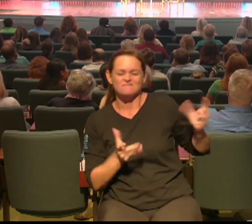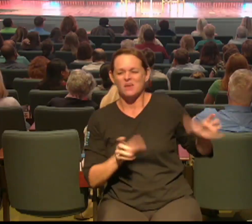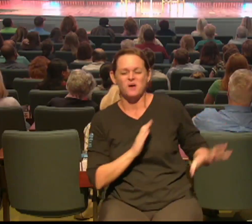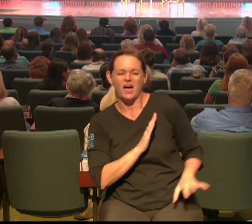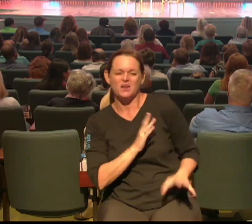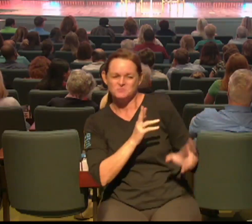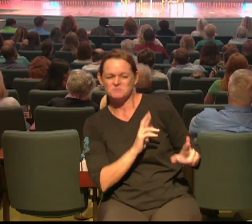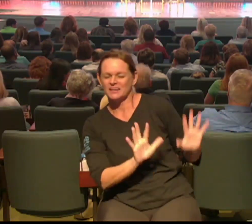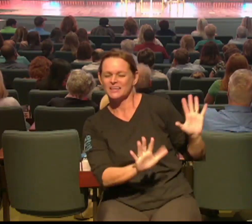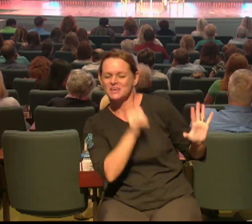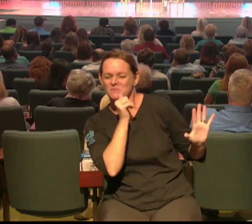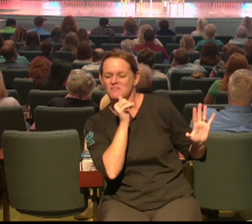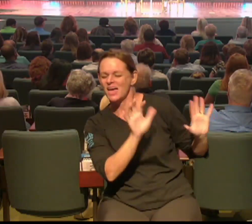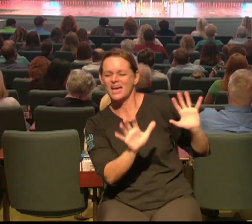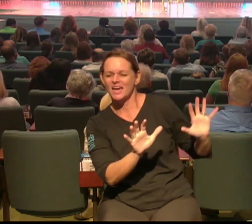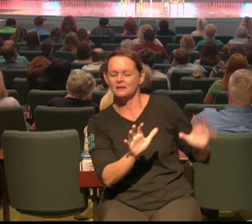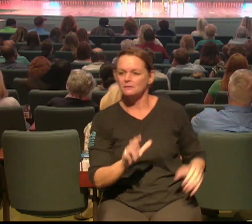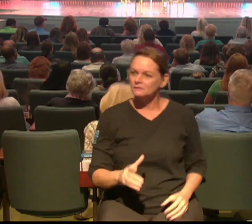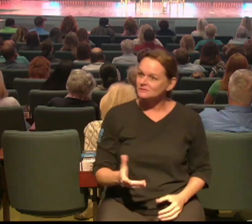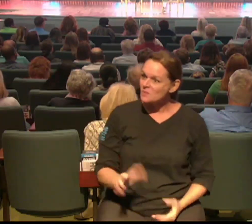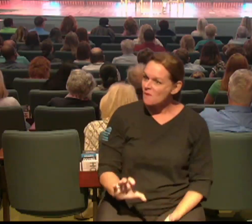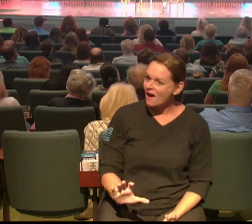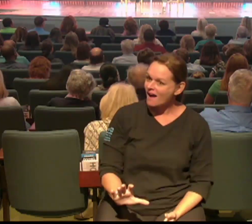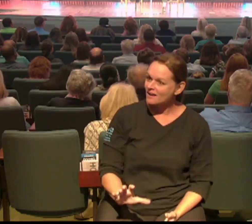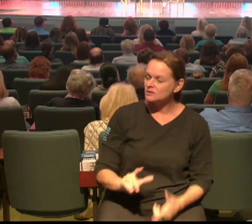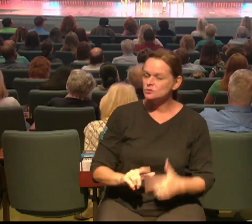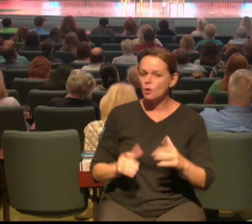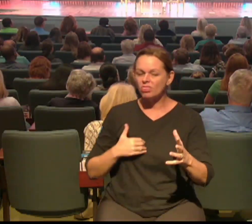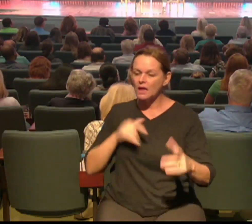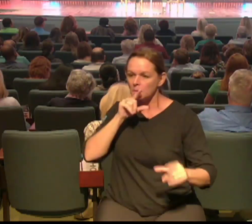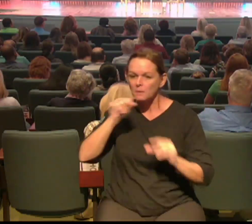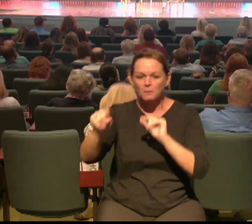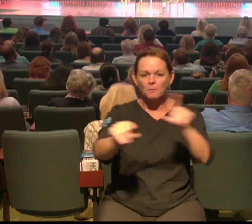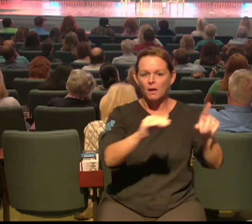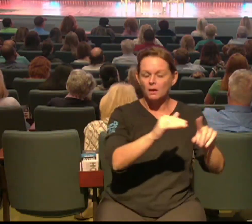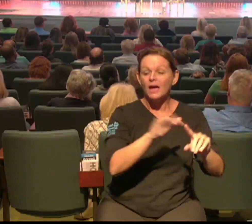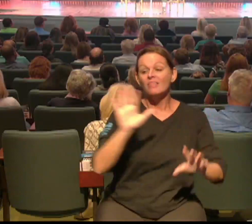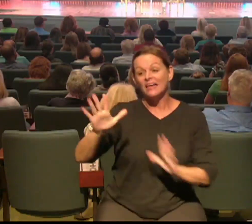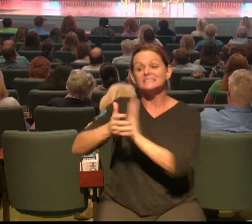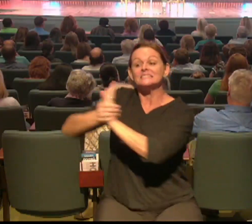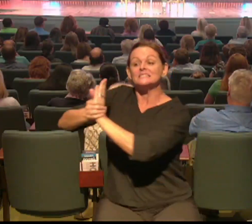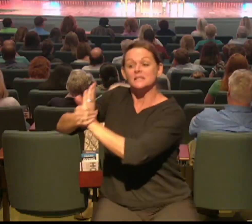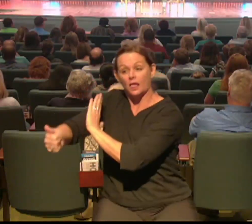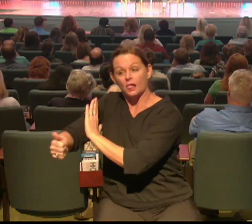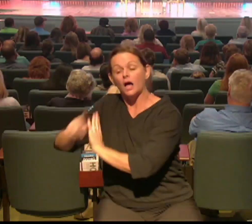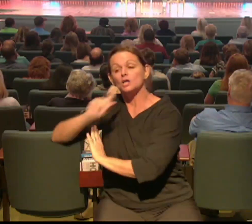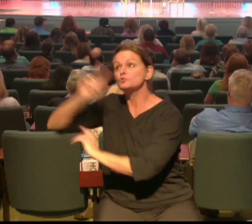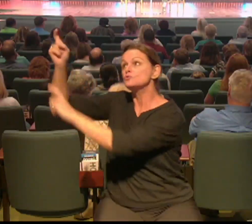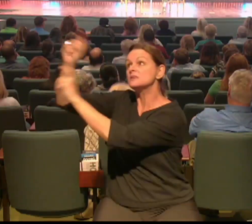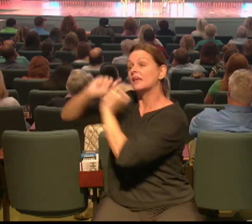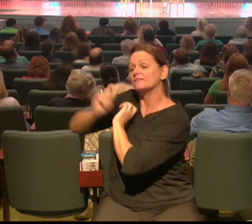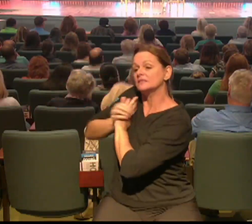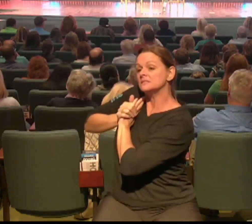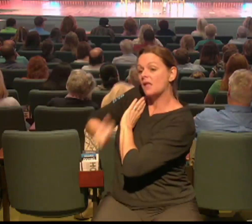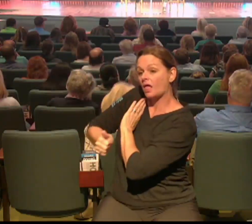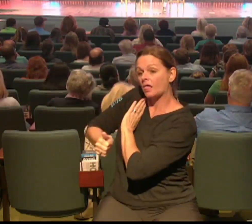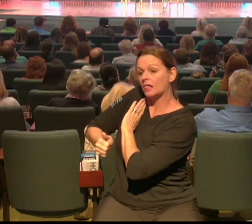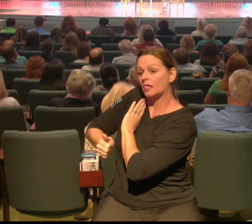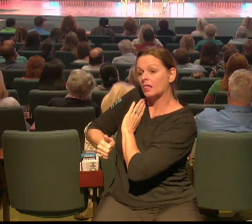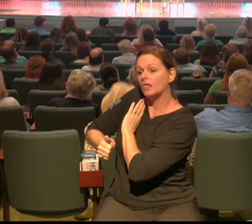and not everybody has the gift of evangelism there is a true gift of evangelism you know those are the people that go into Publix for a